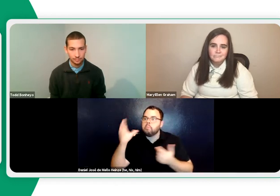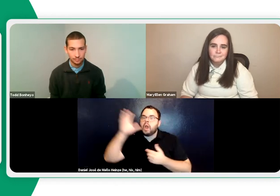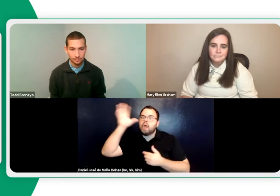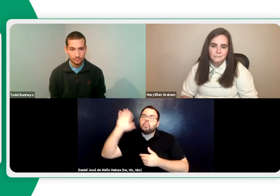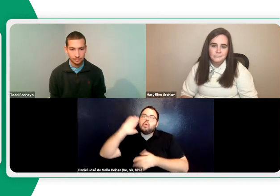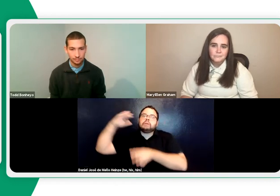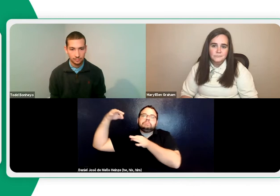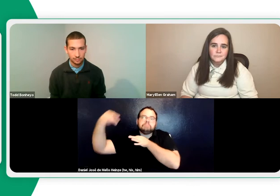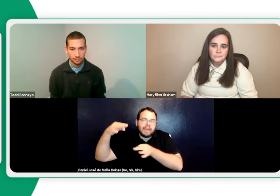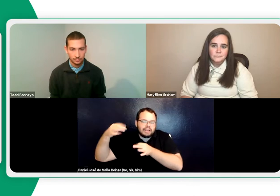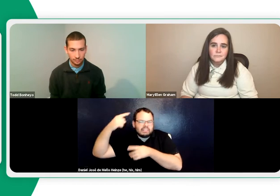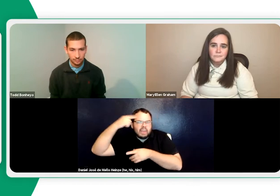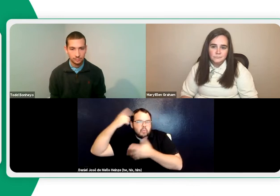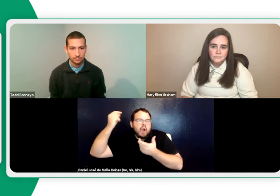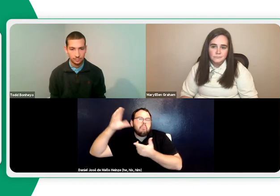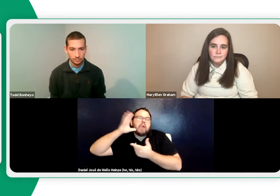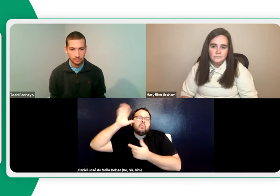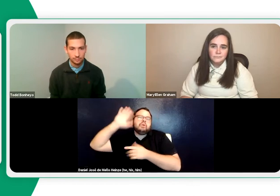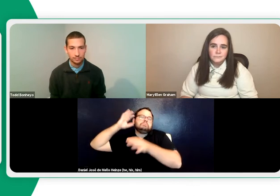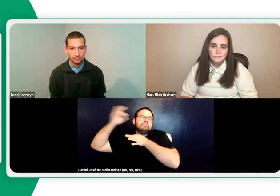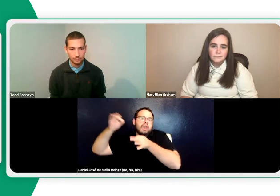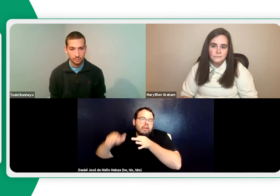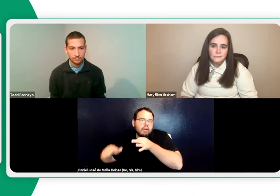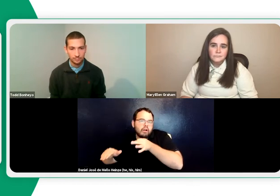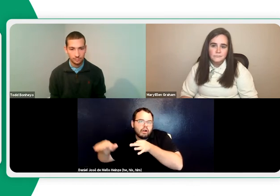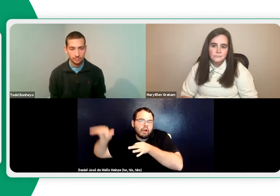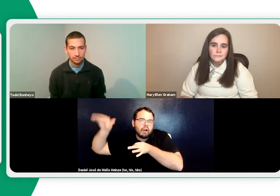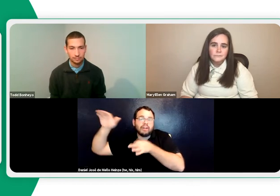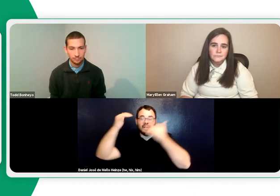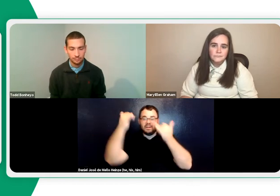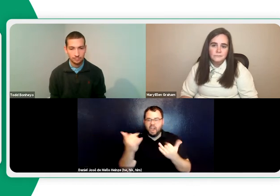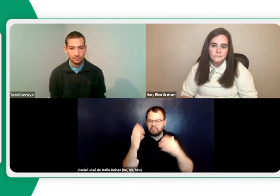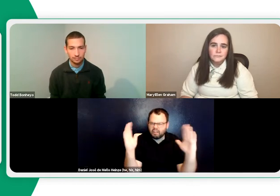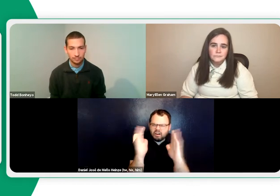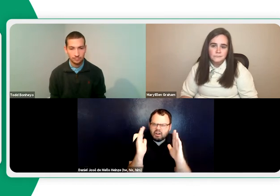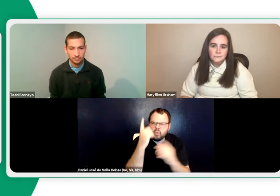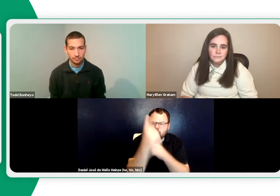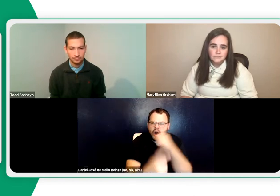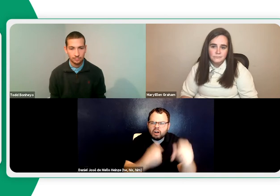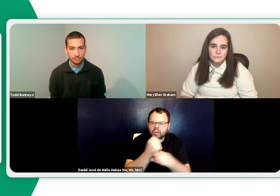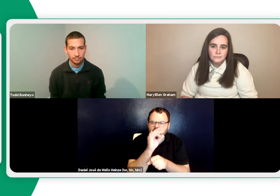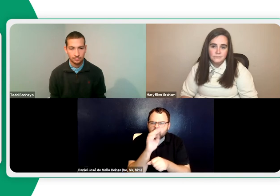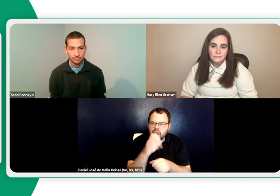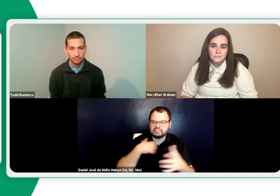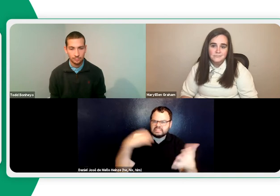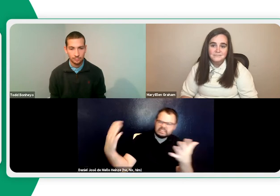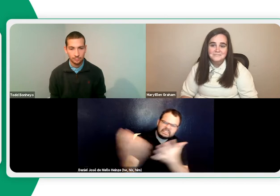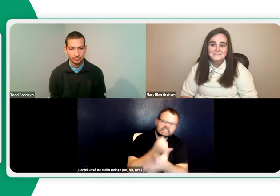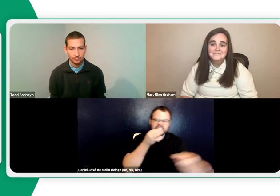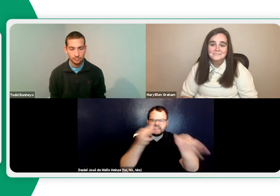incidental learning. They can hear what their parents are talking about. No one explicitly explains what they're doing as they're shopping or budgeting.